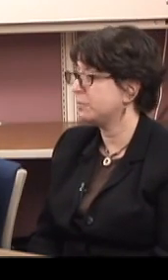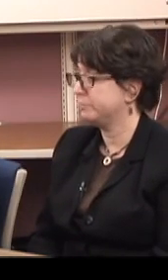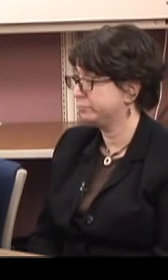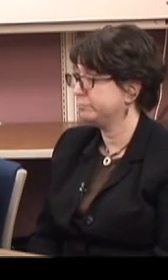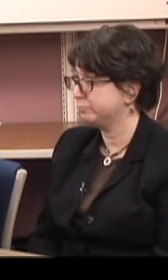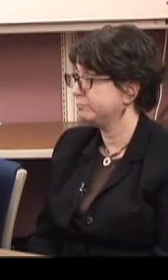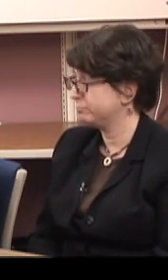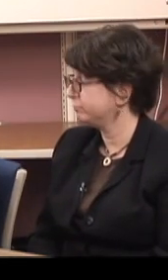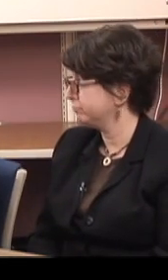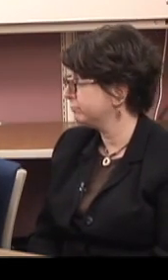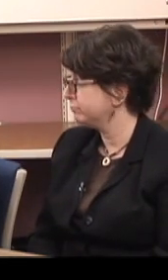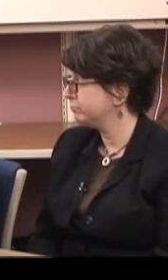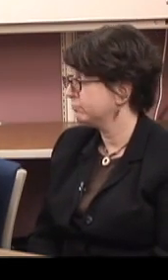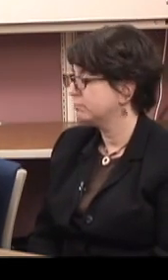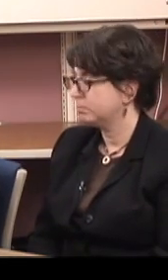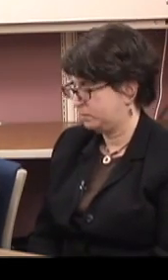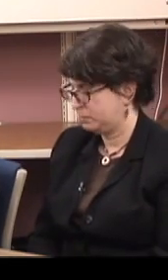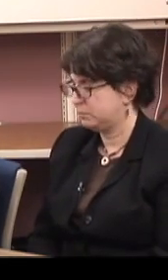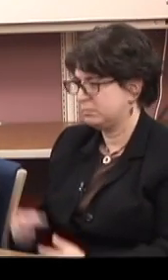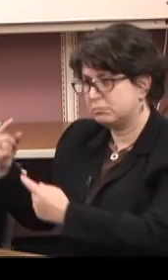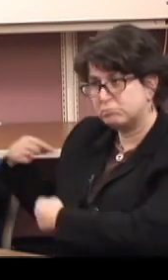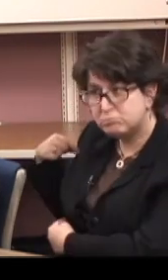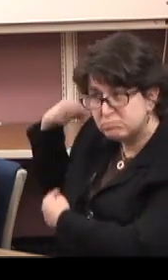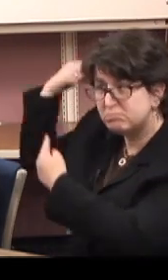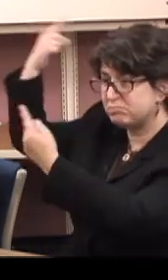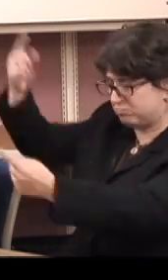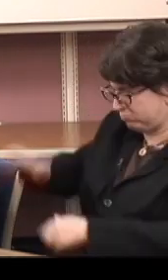Sure. Okay. Any hospitalizations?